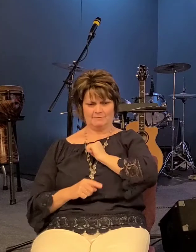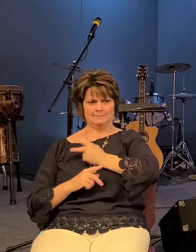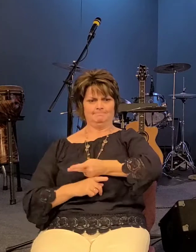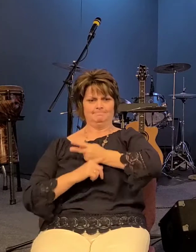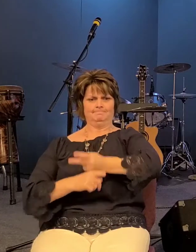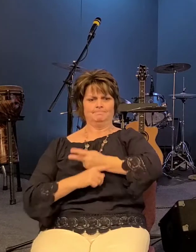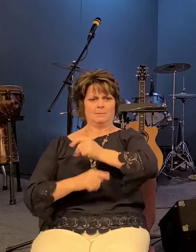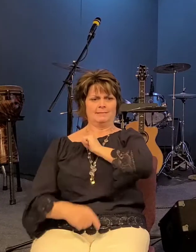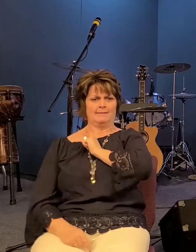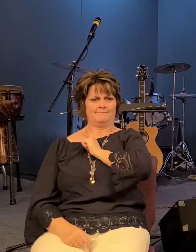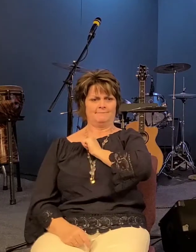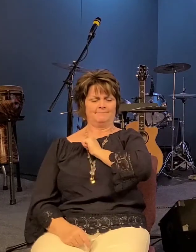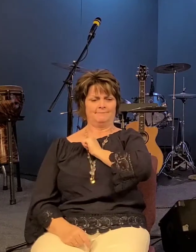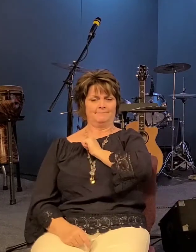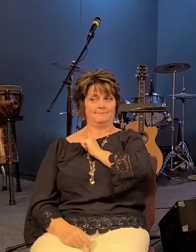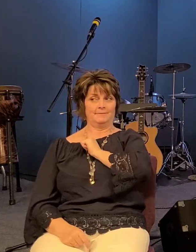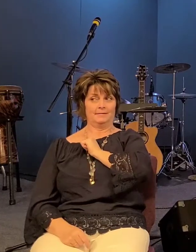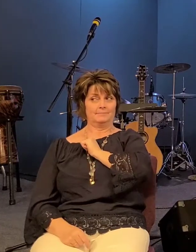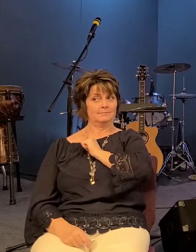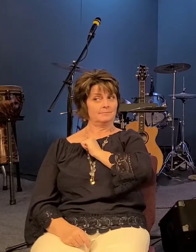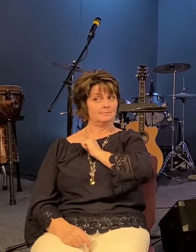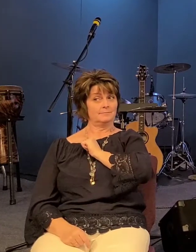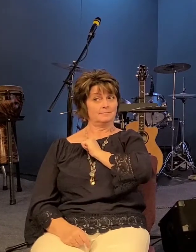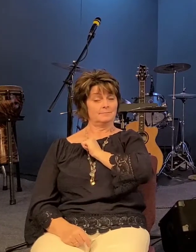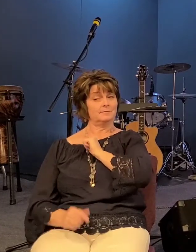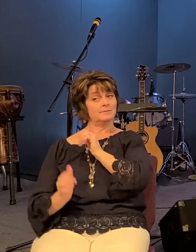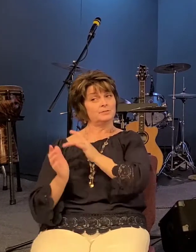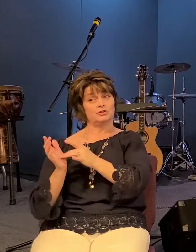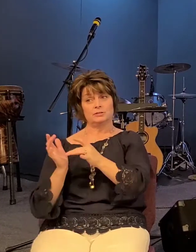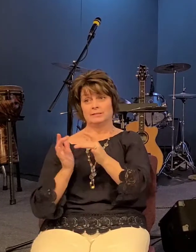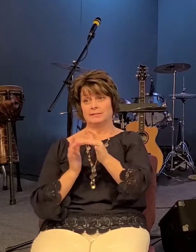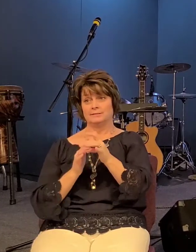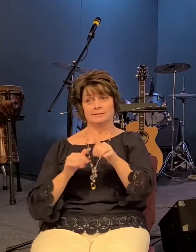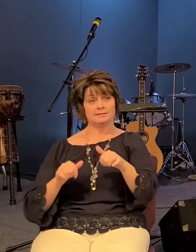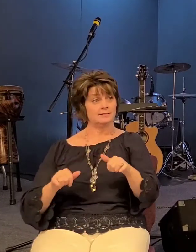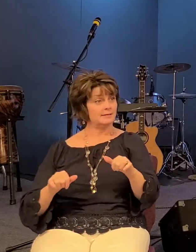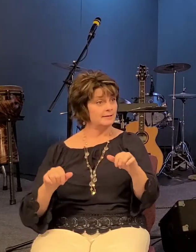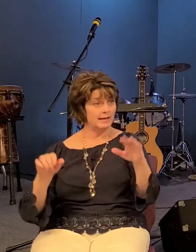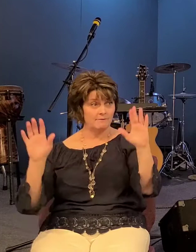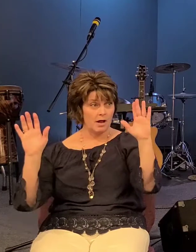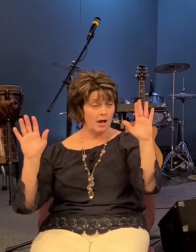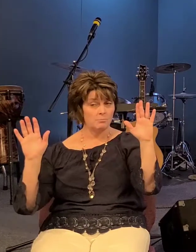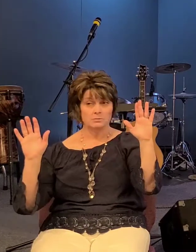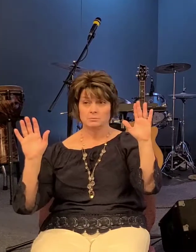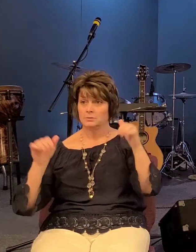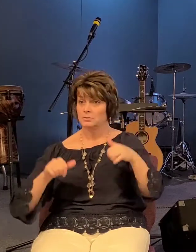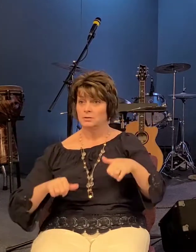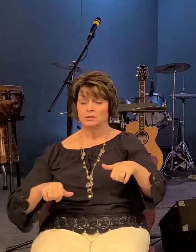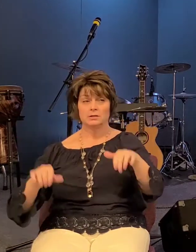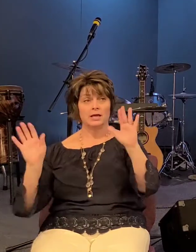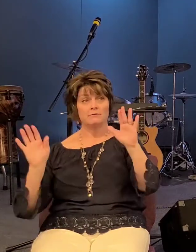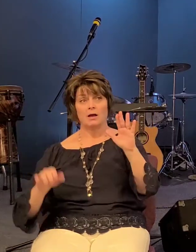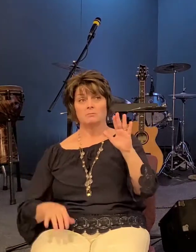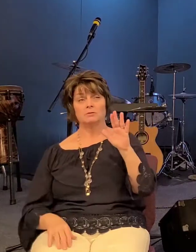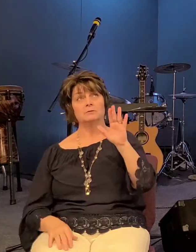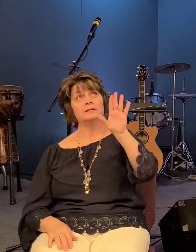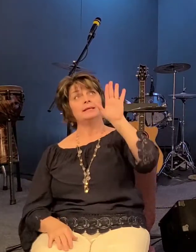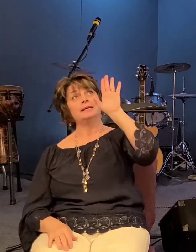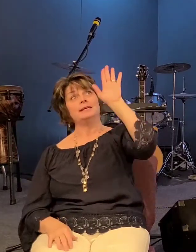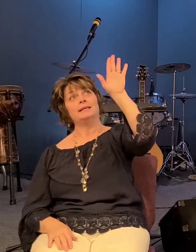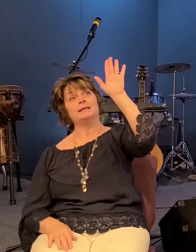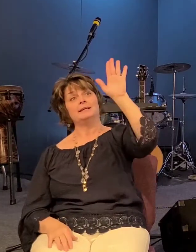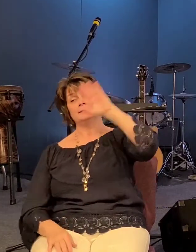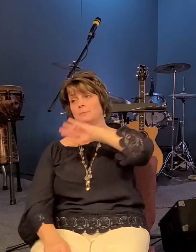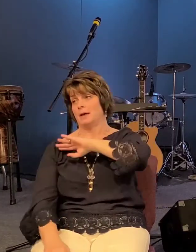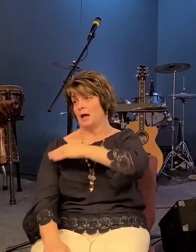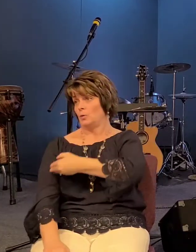because jesus gave up all of his kingly authority in heaven to become a